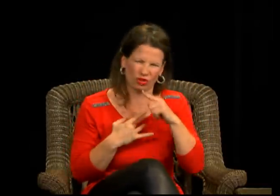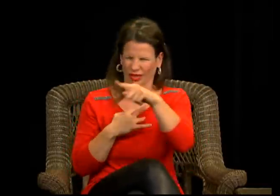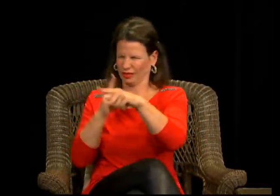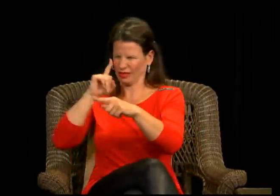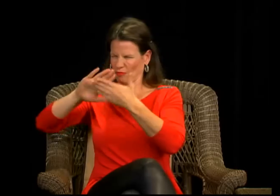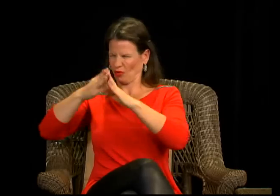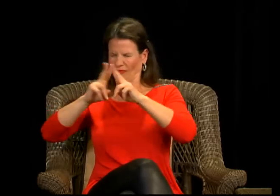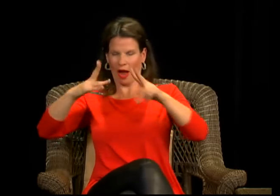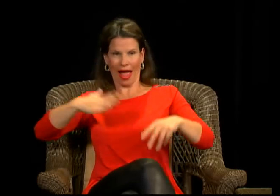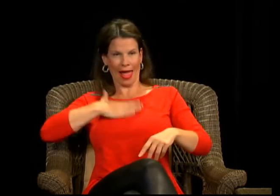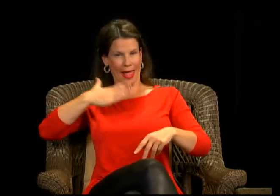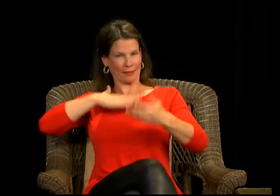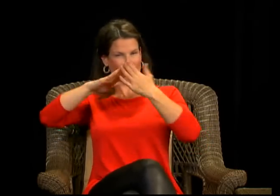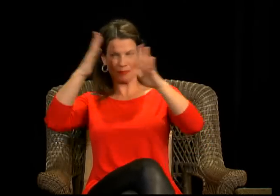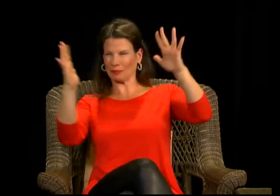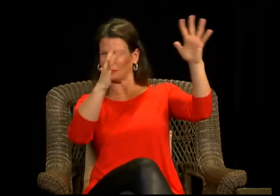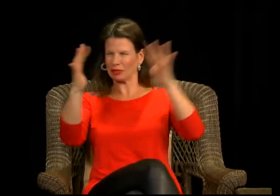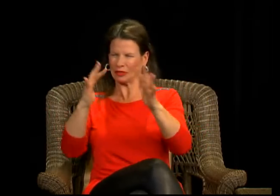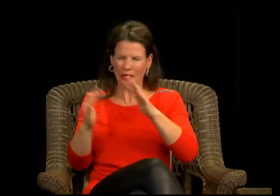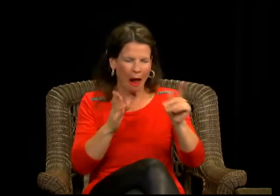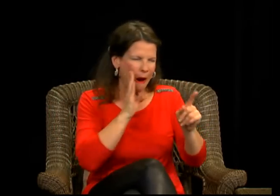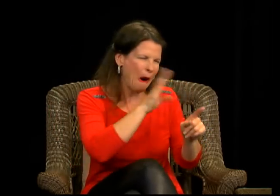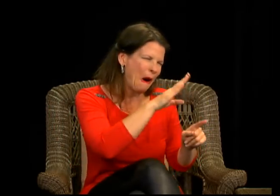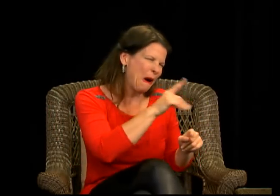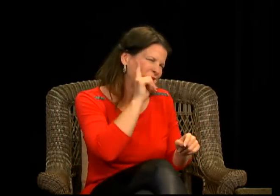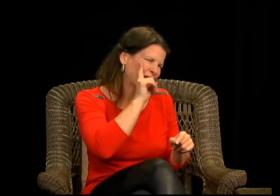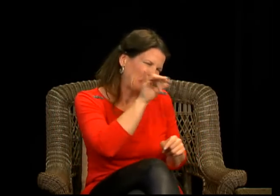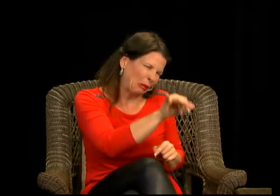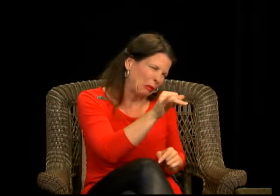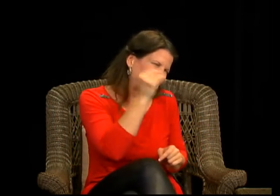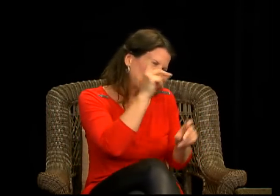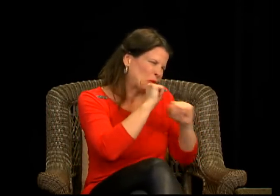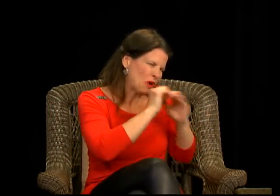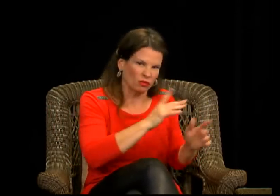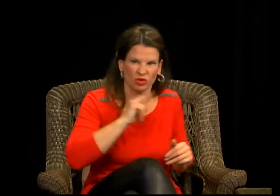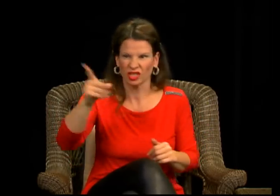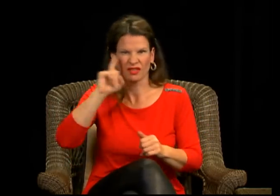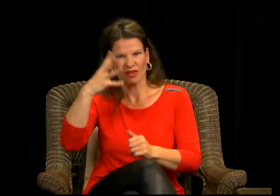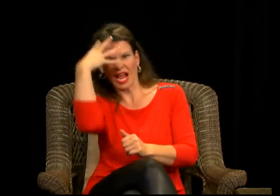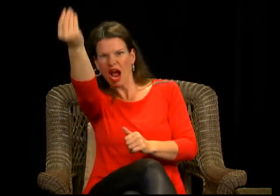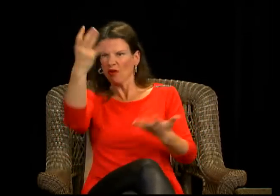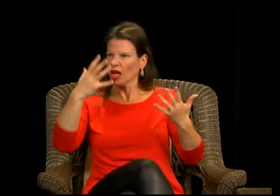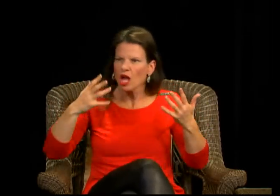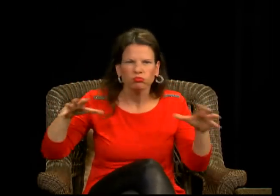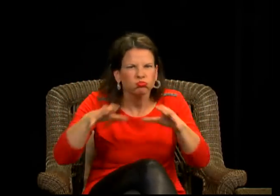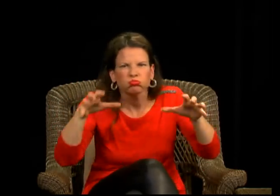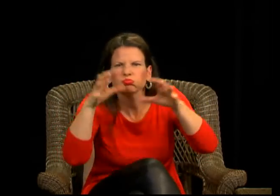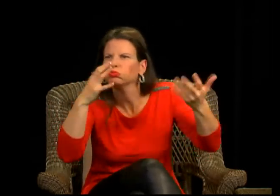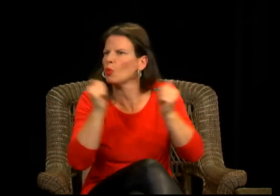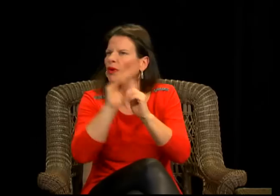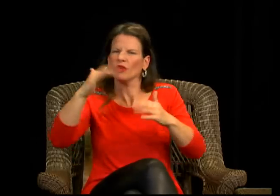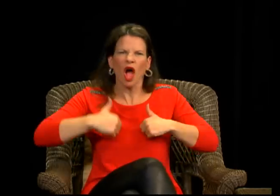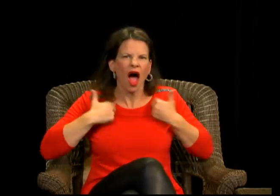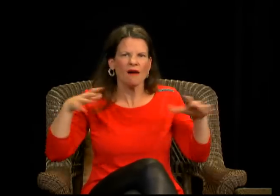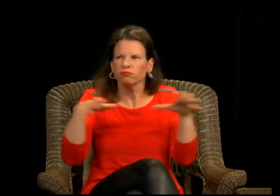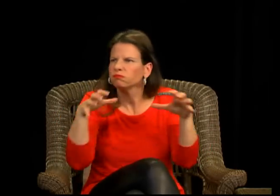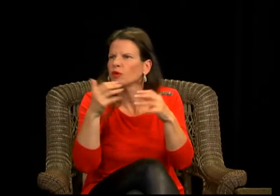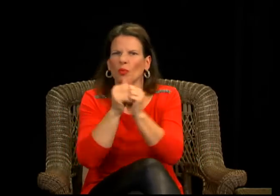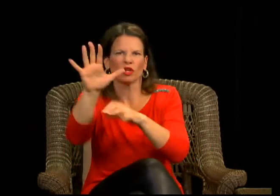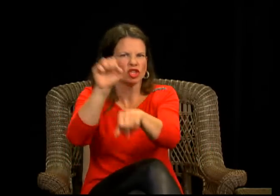in the world don't know enough about deaf people. They just have this very narrow view about kind of more of a negative view, a little bit limited.